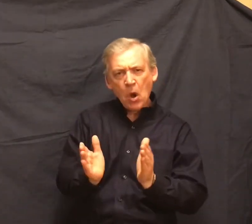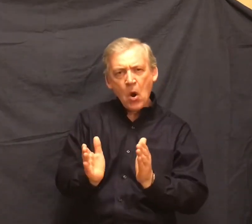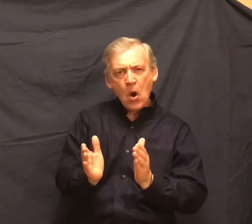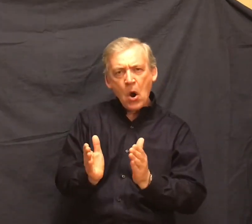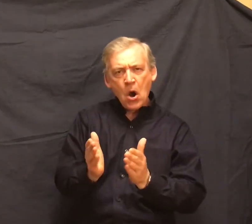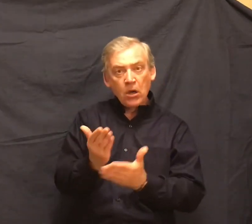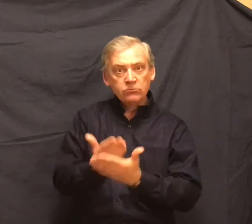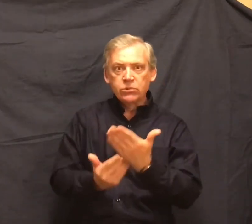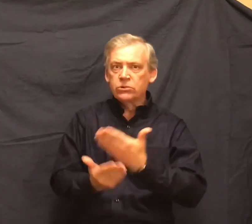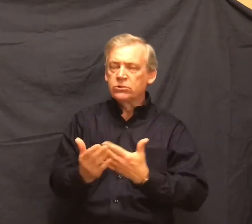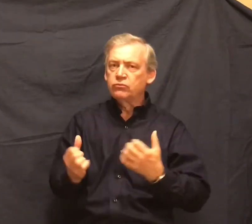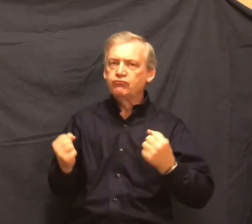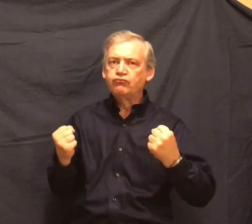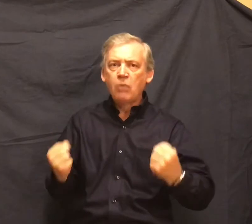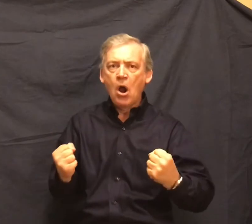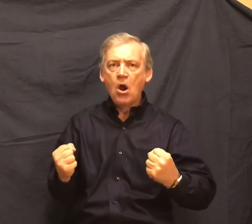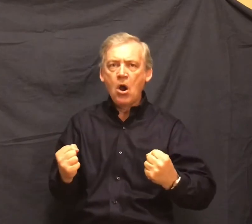and a thinned and bony nose.